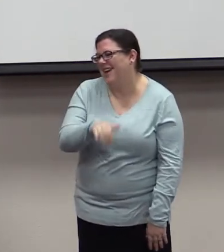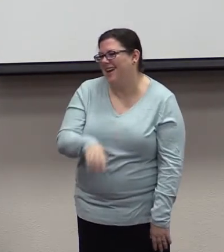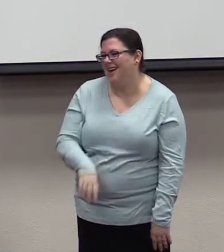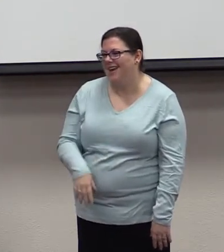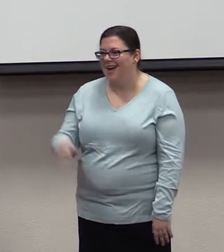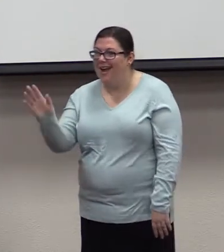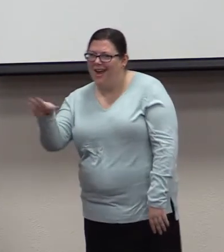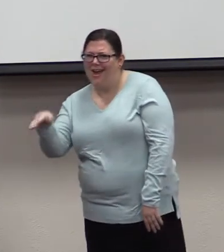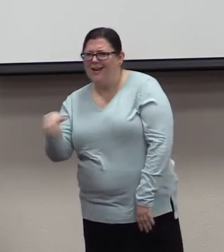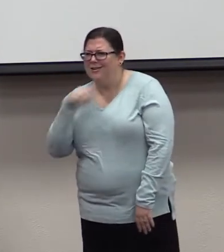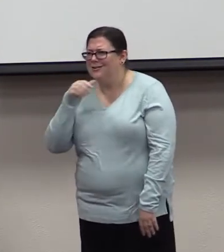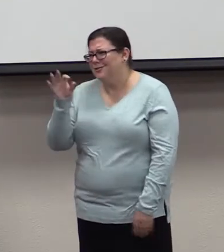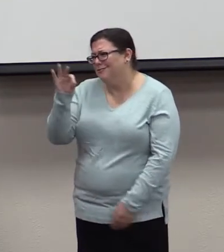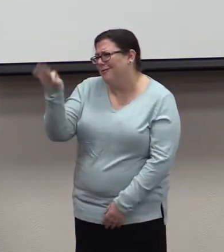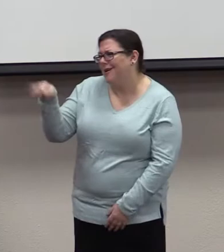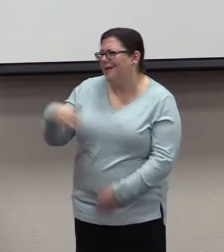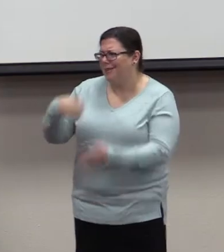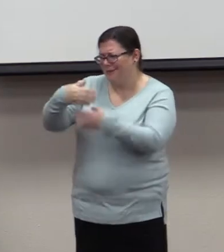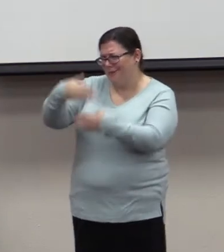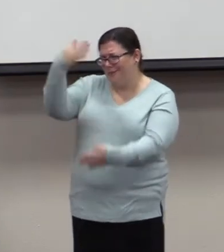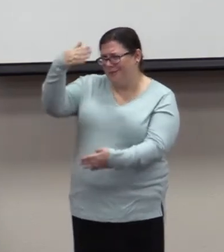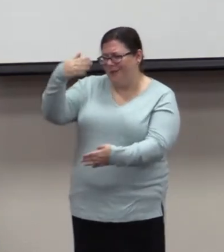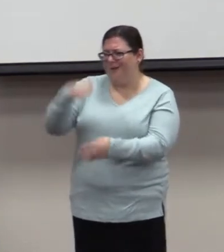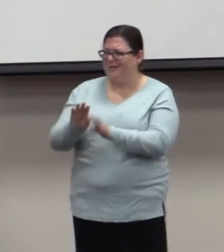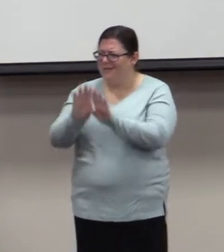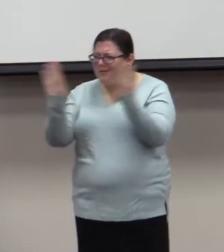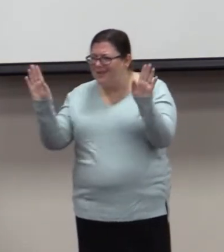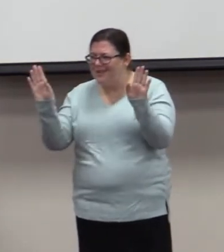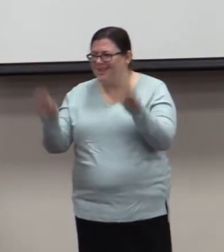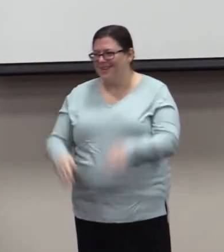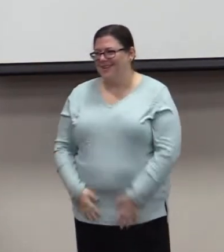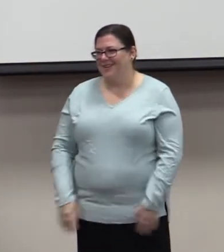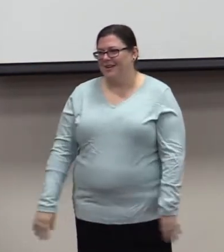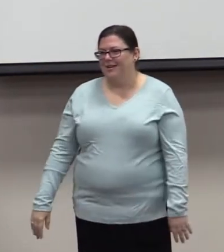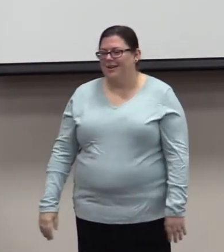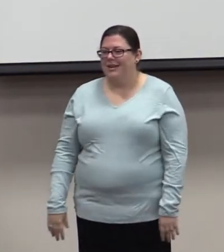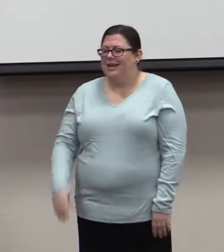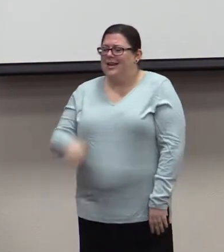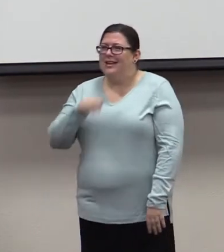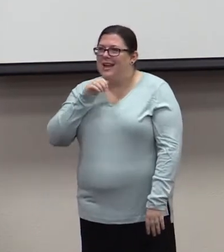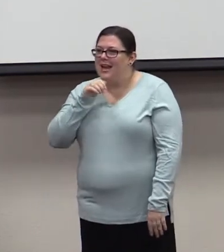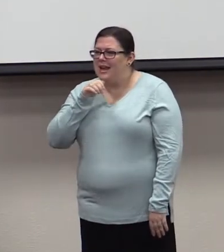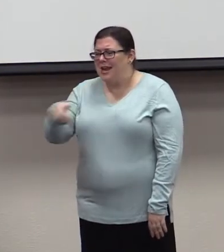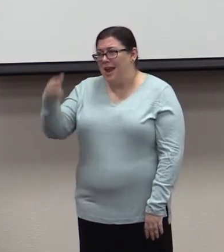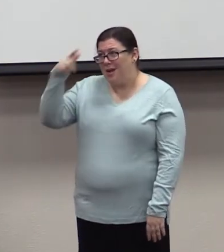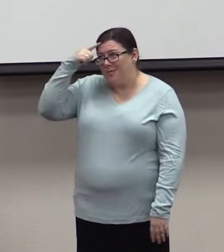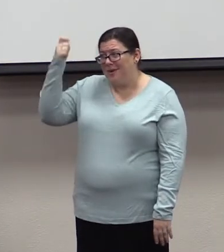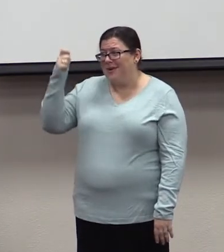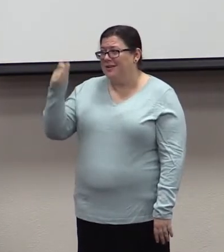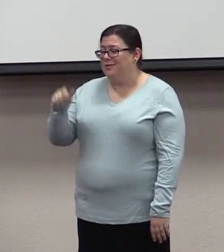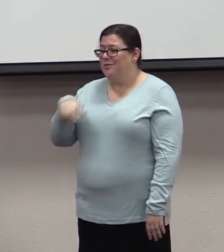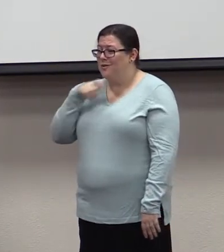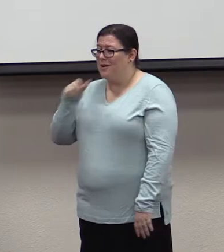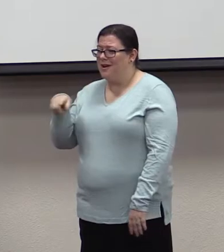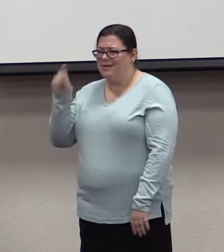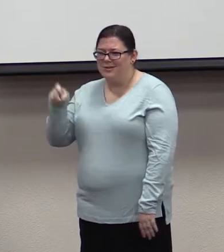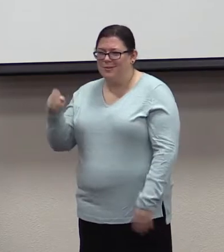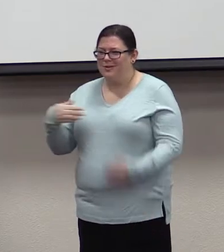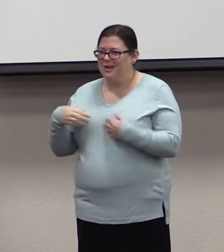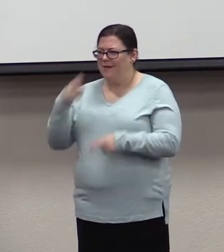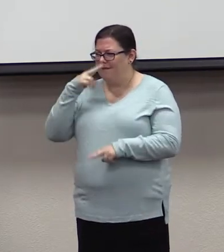The reason we are told to obey our parents is not because we weren't allowed to have any fun, but because God says it's right.